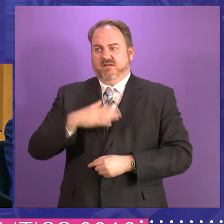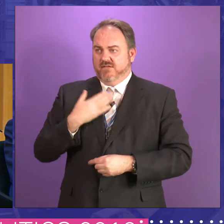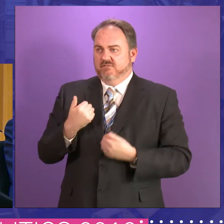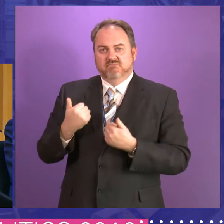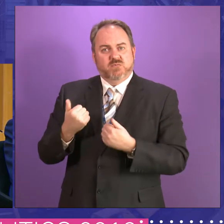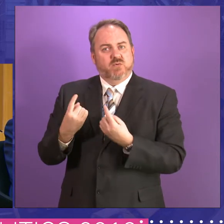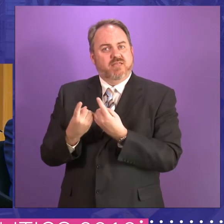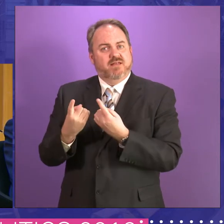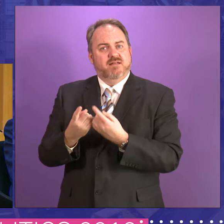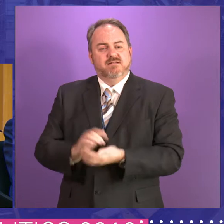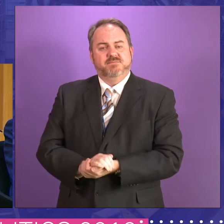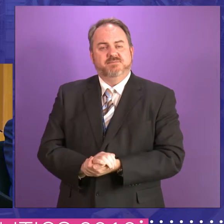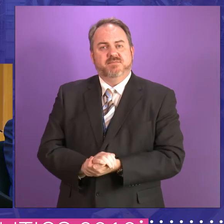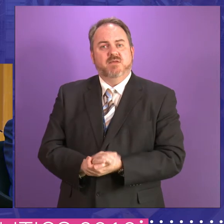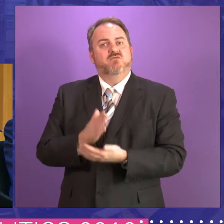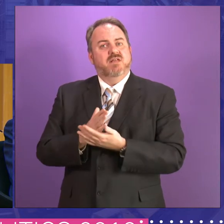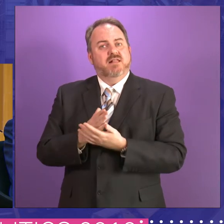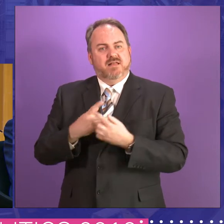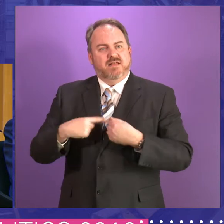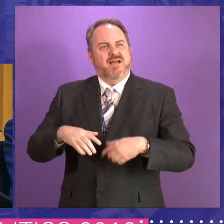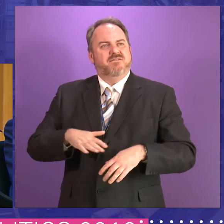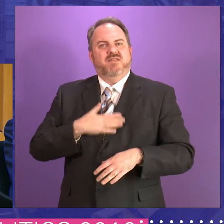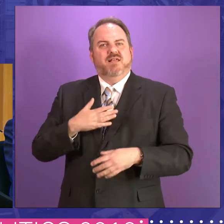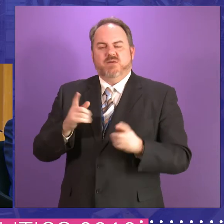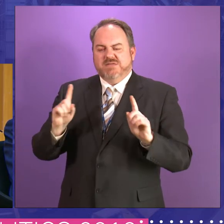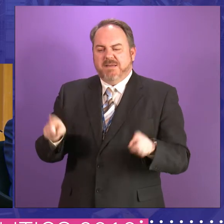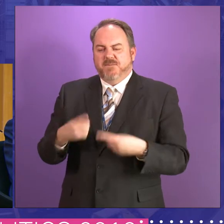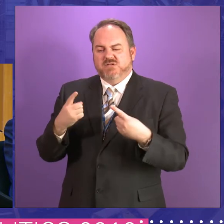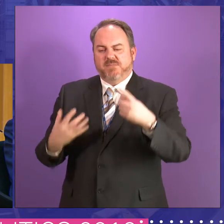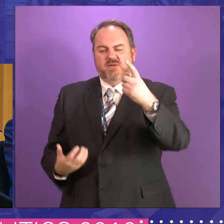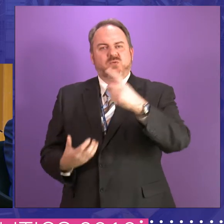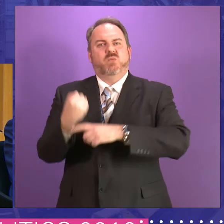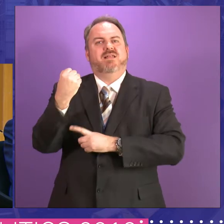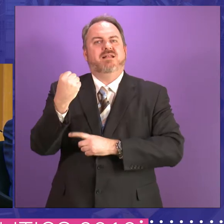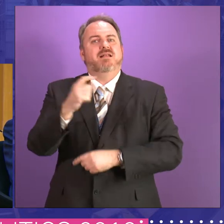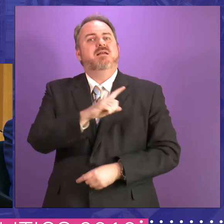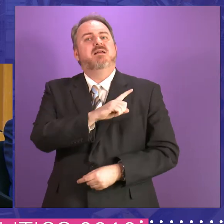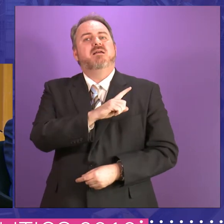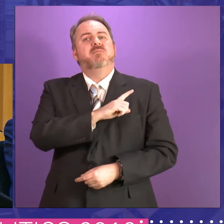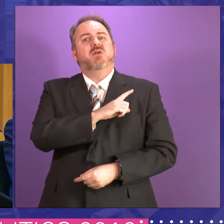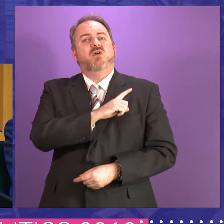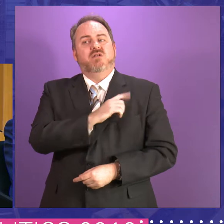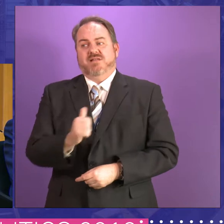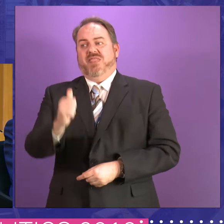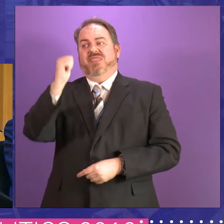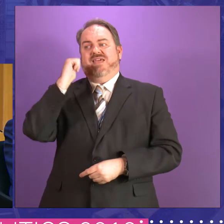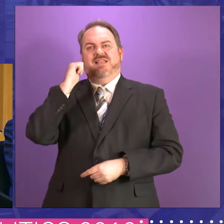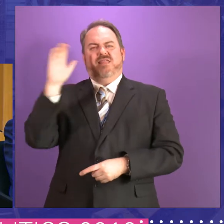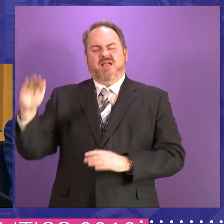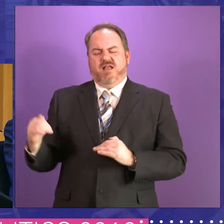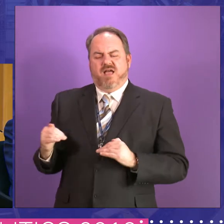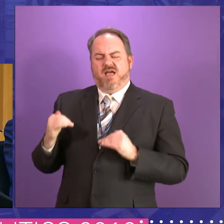think in many ways we were set up to fail because we could not at the beginning meet those